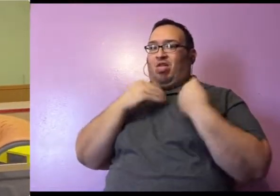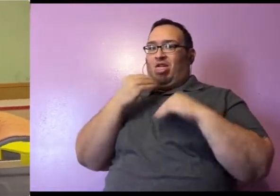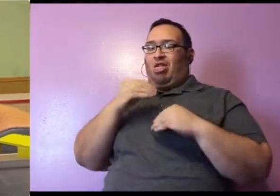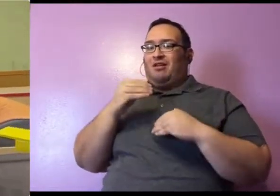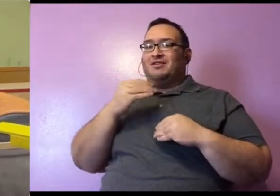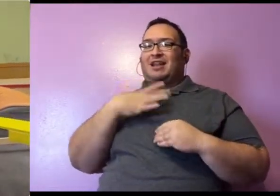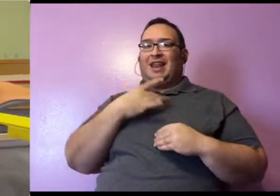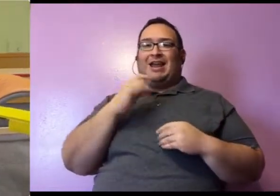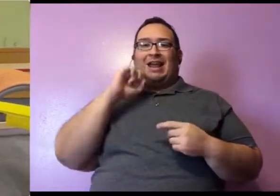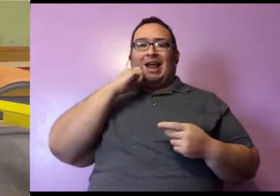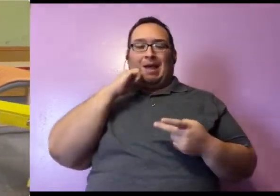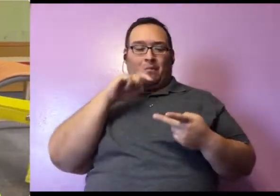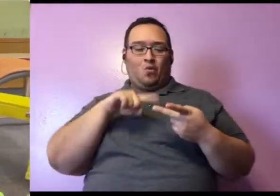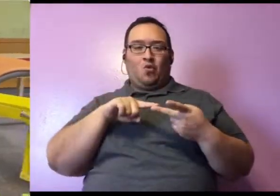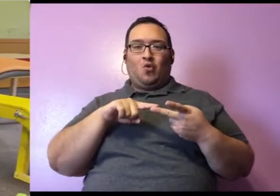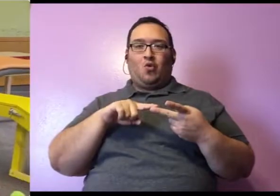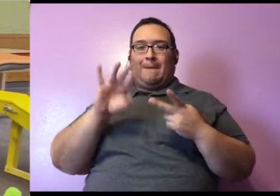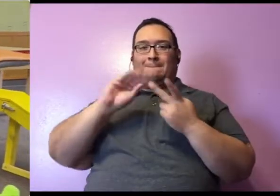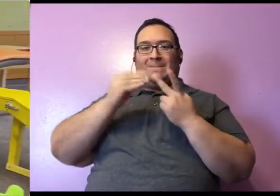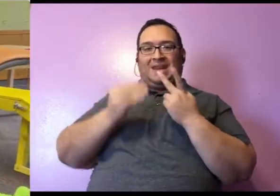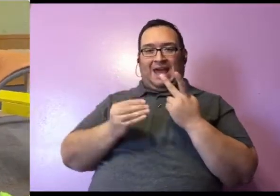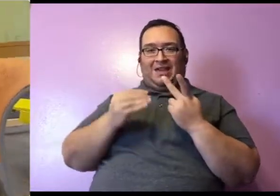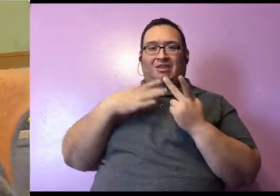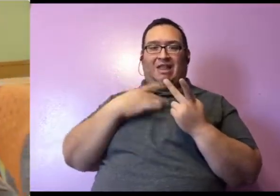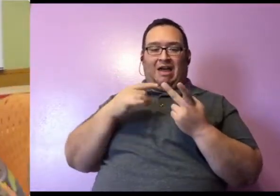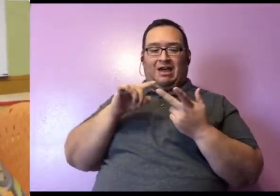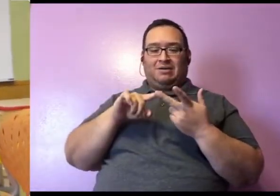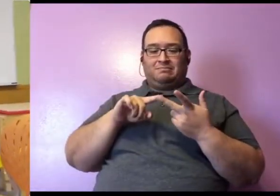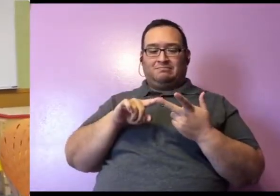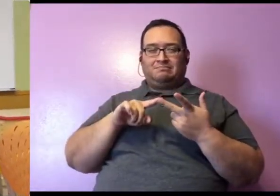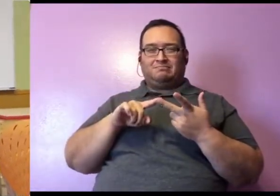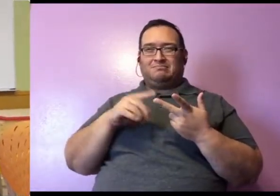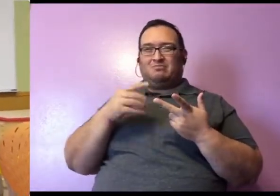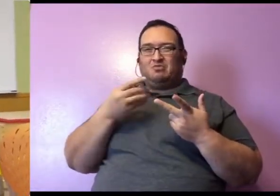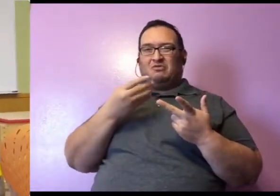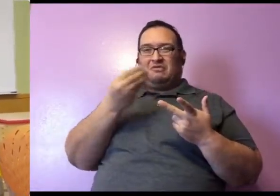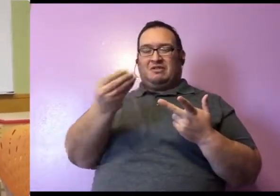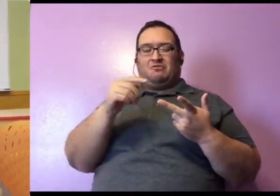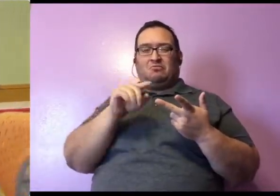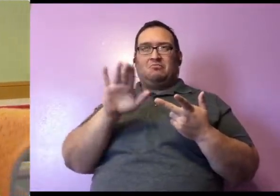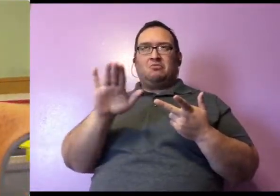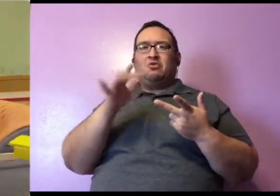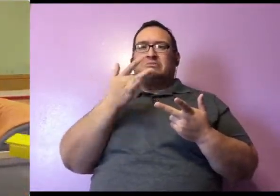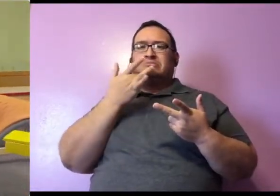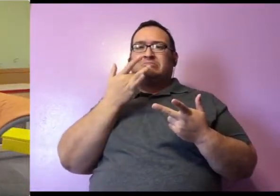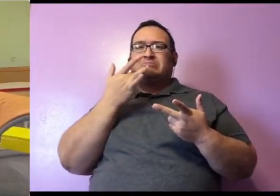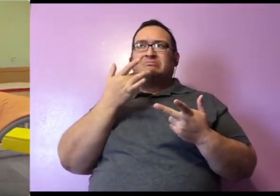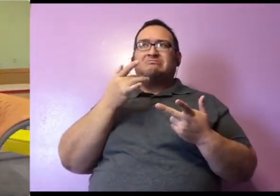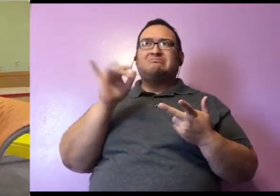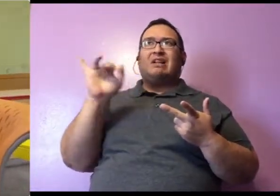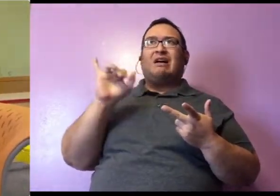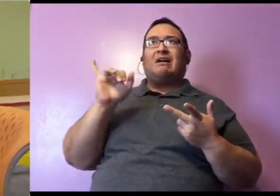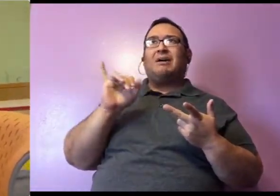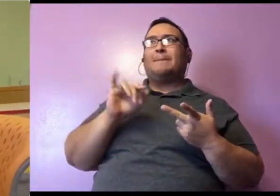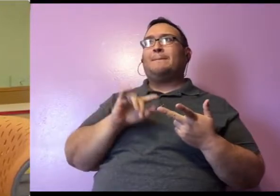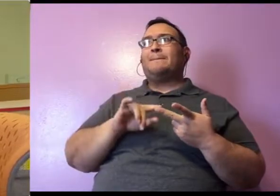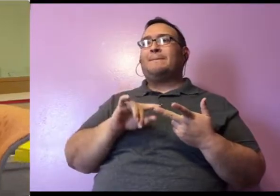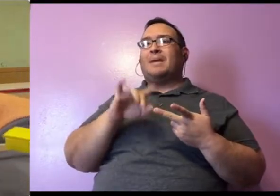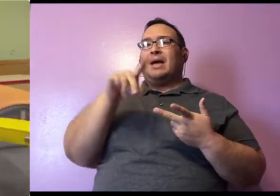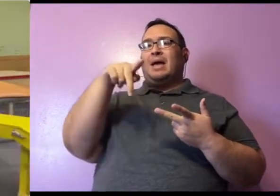loves things like apple and her banana. As you can see, we've given her things like pear